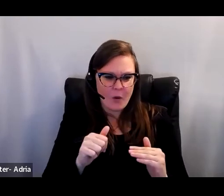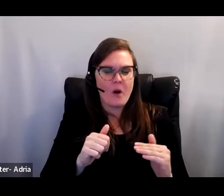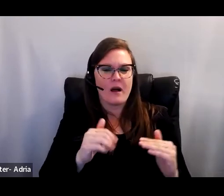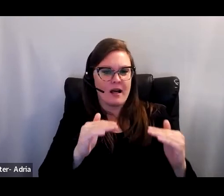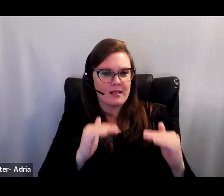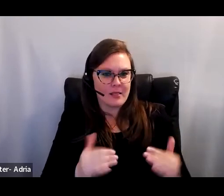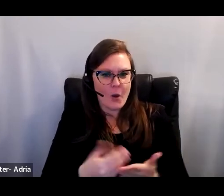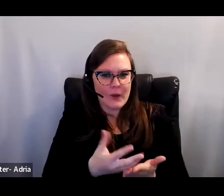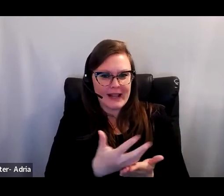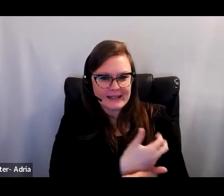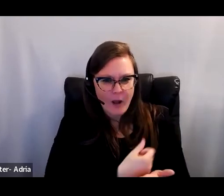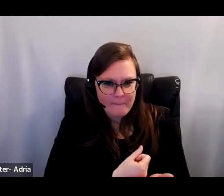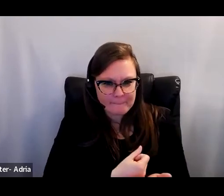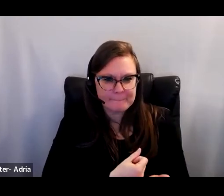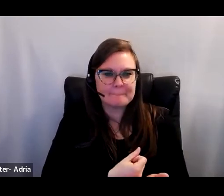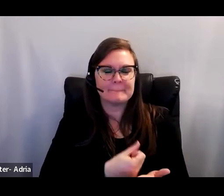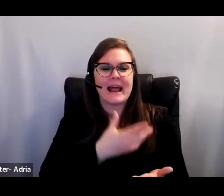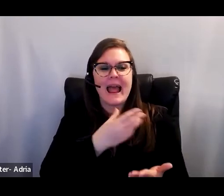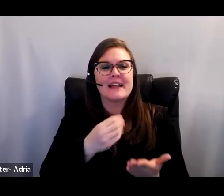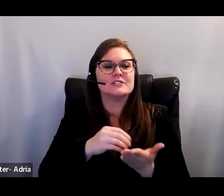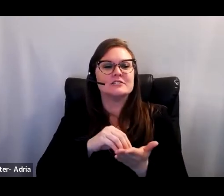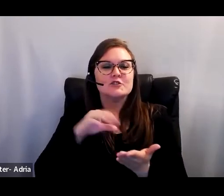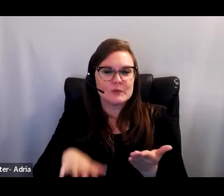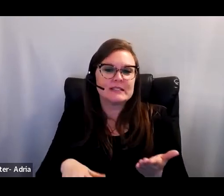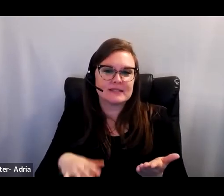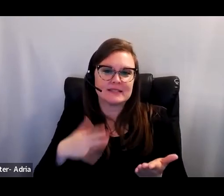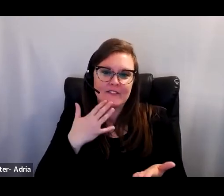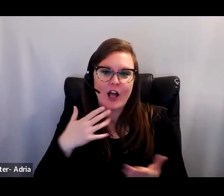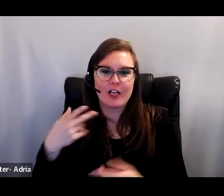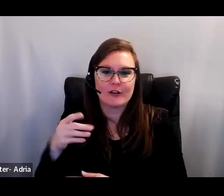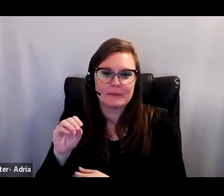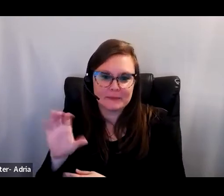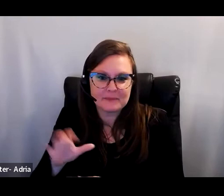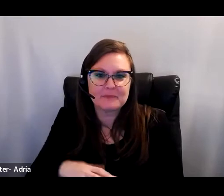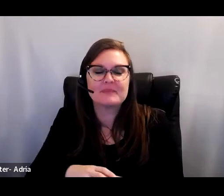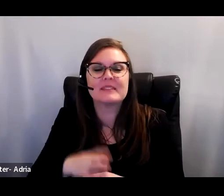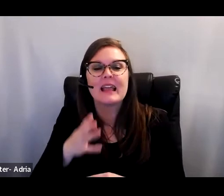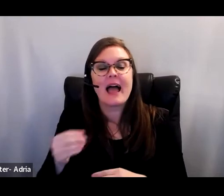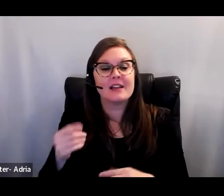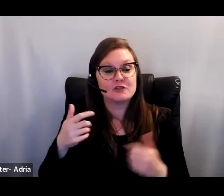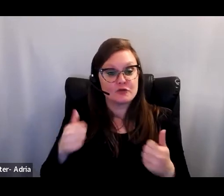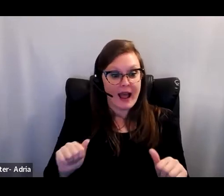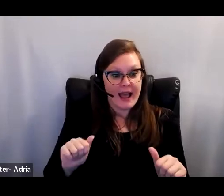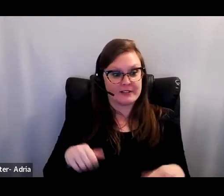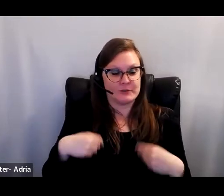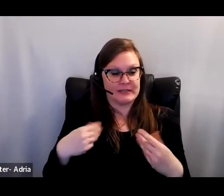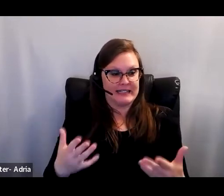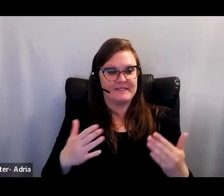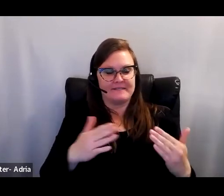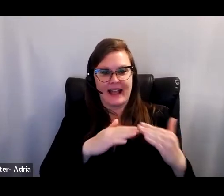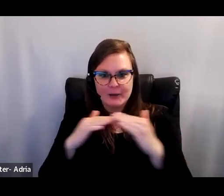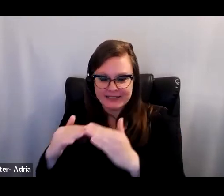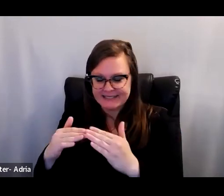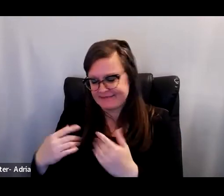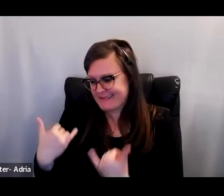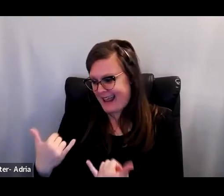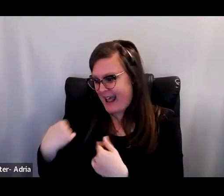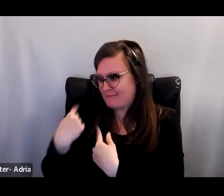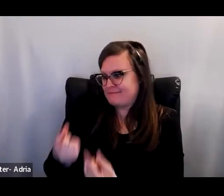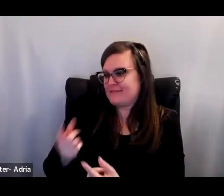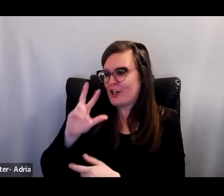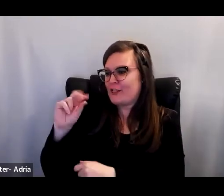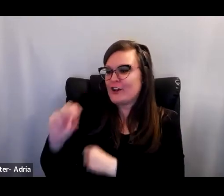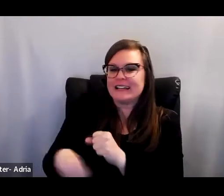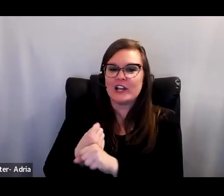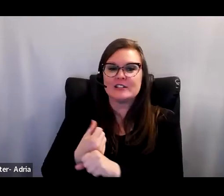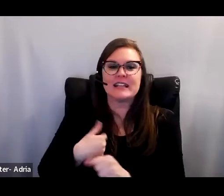I set out on a path to conduct research on educational reform efforts that were aimed at achieving equity. It has now been 30 years since I began asking,